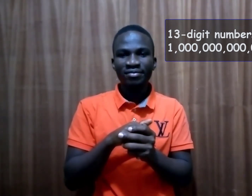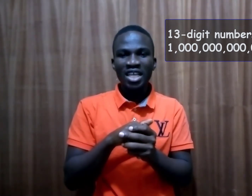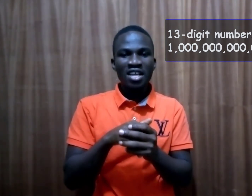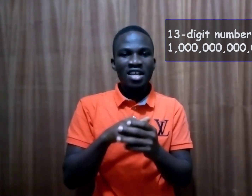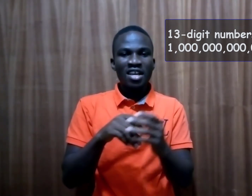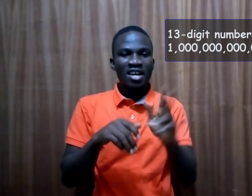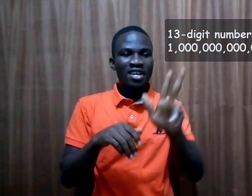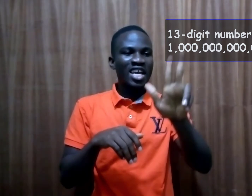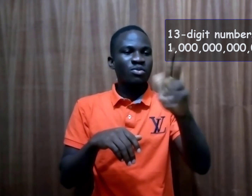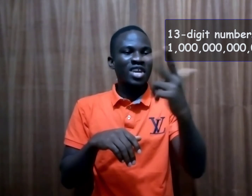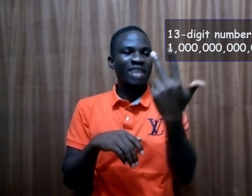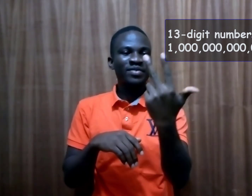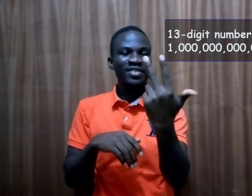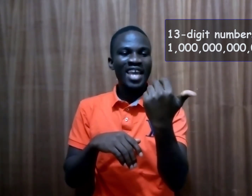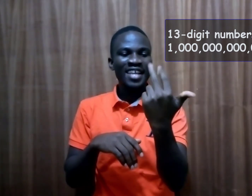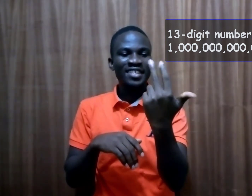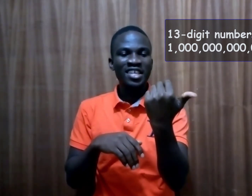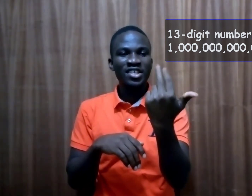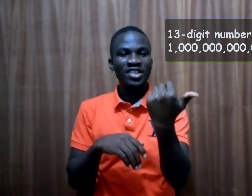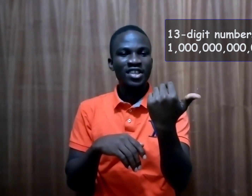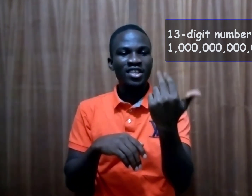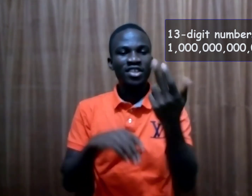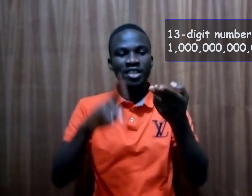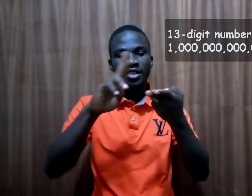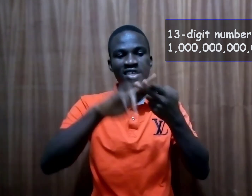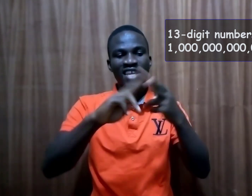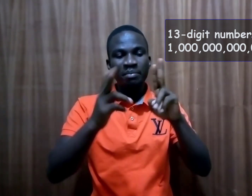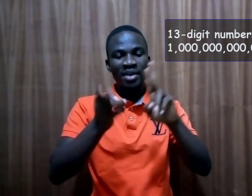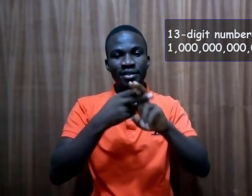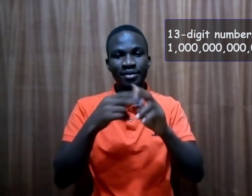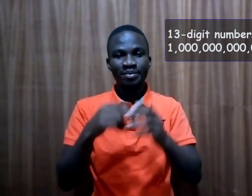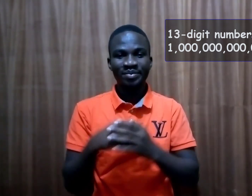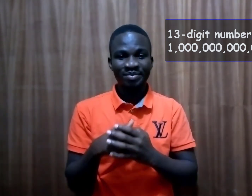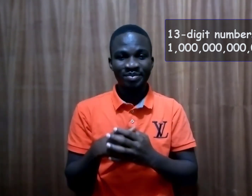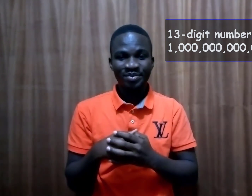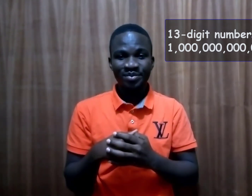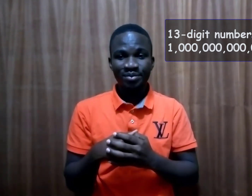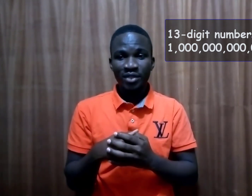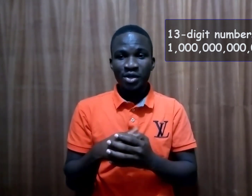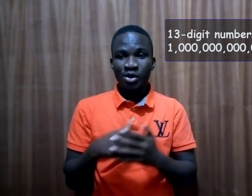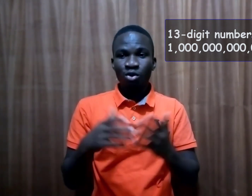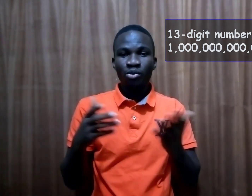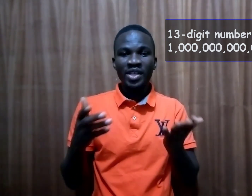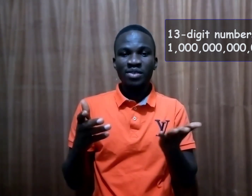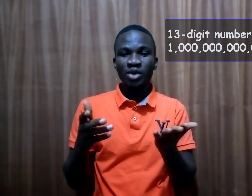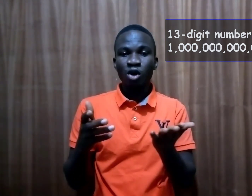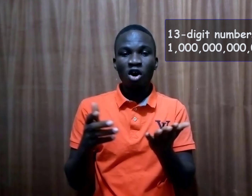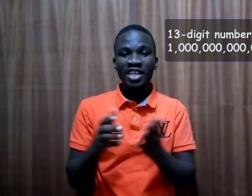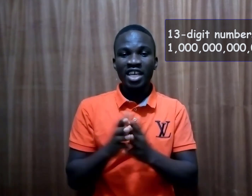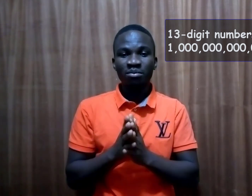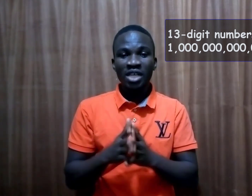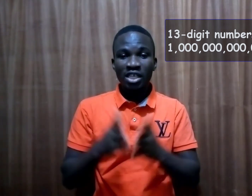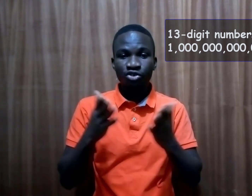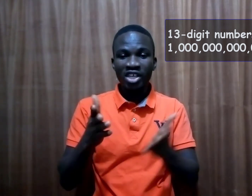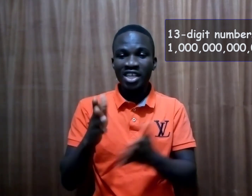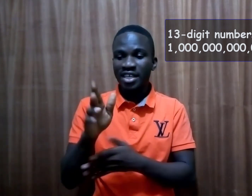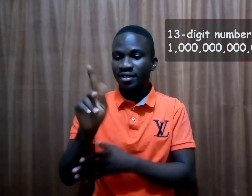Then we have thirteen digit numbers which we call them trillions.